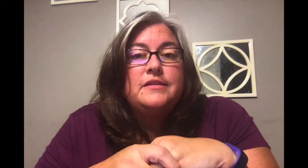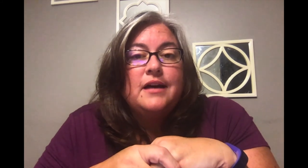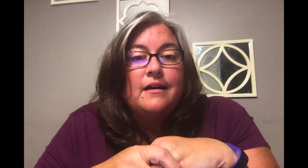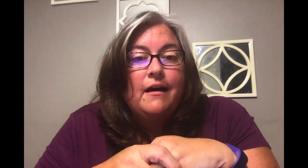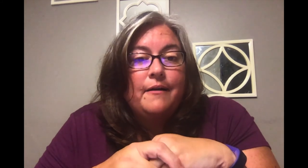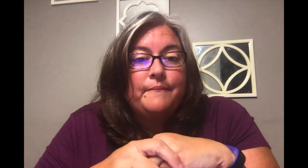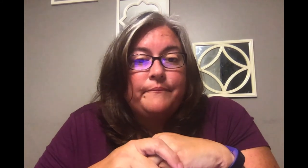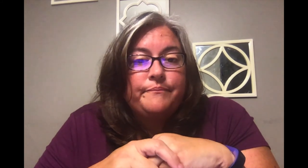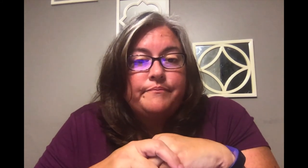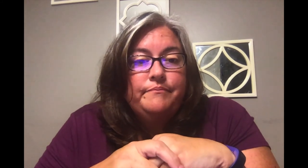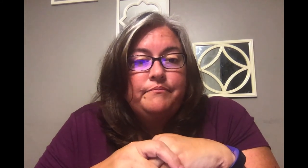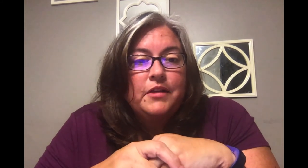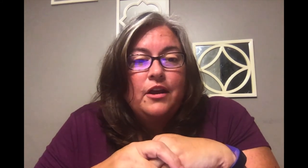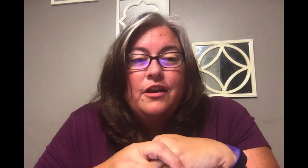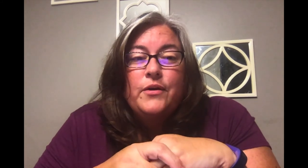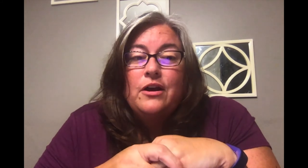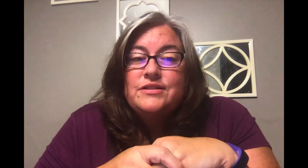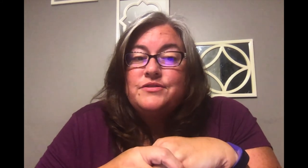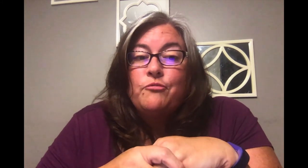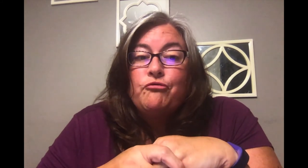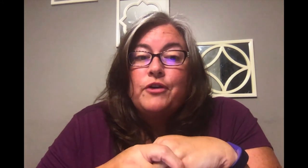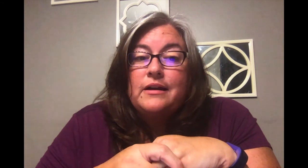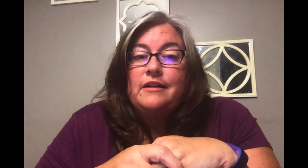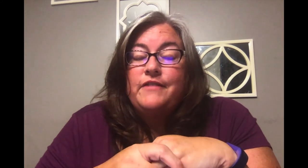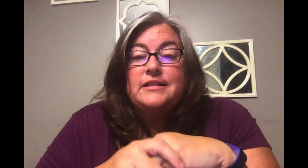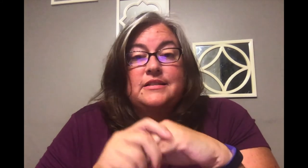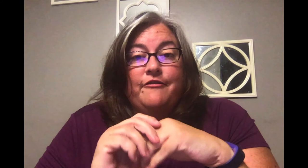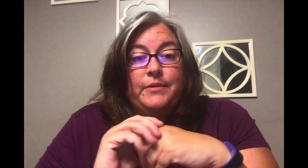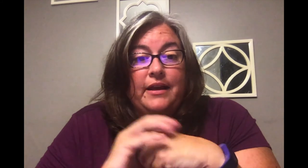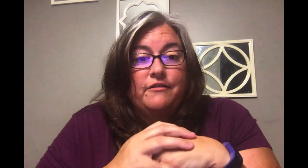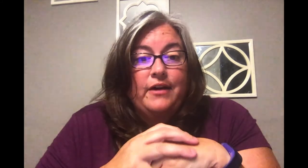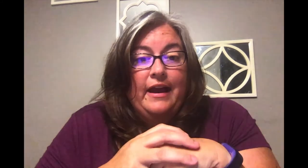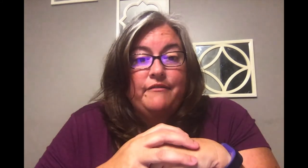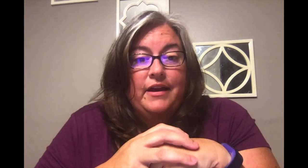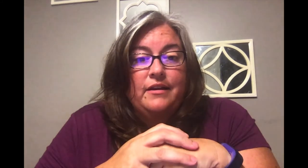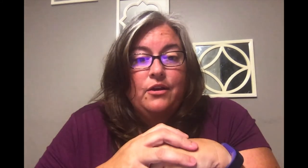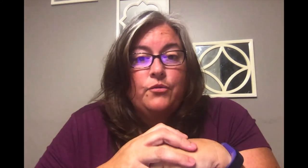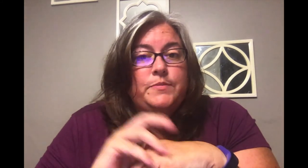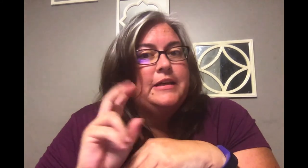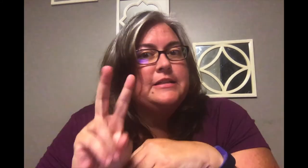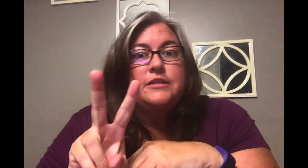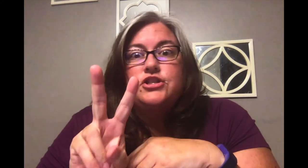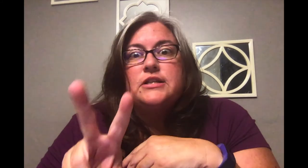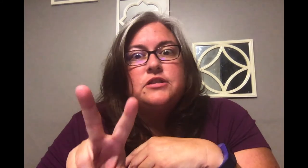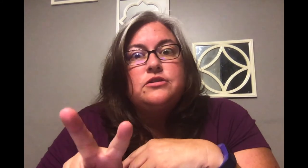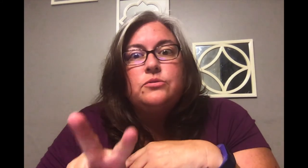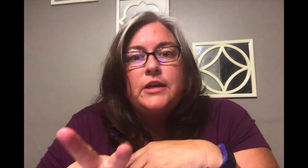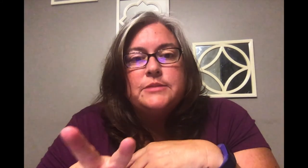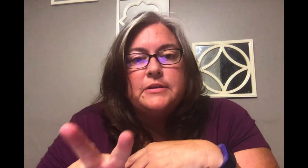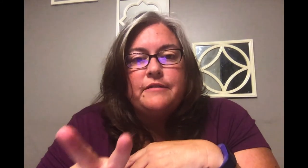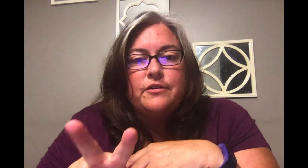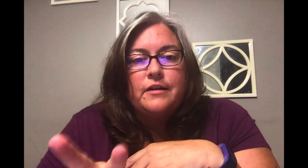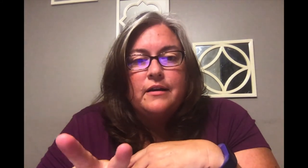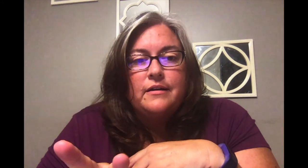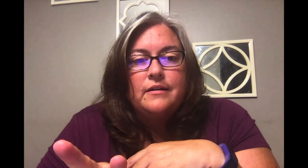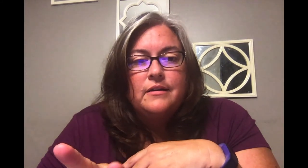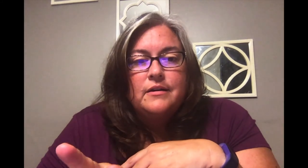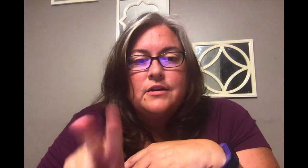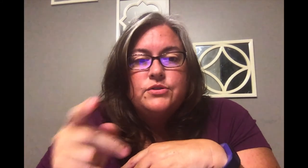Dot com We also have some Really fun stuff Planned for Advent Which begins in just Two weeks Believe it or not So